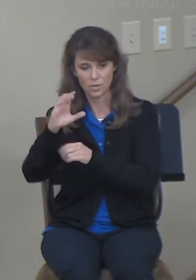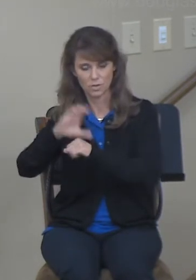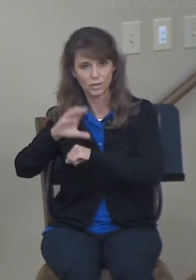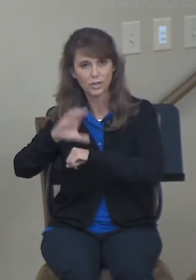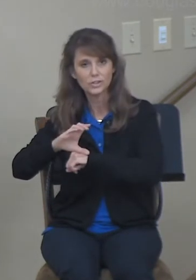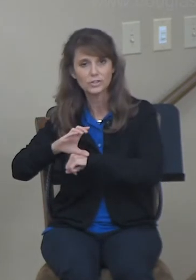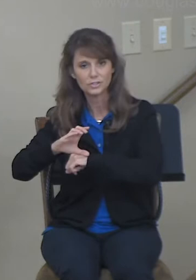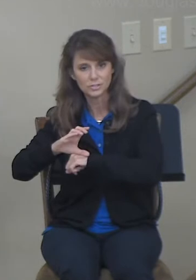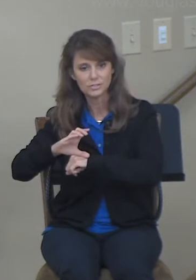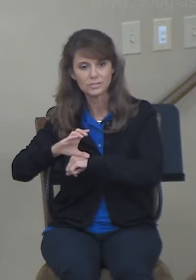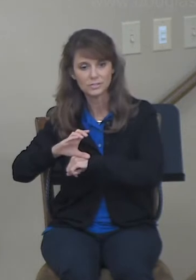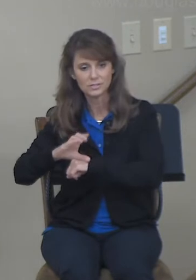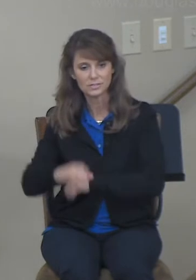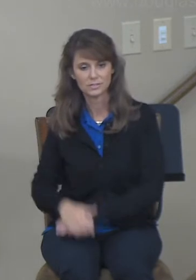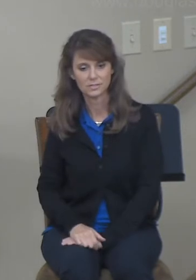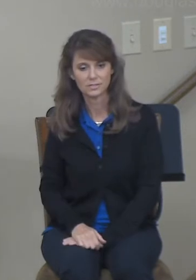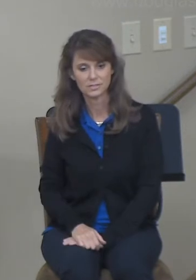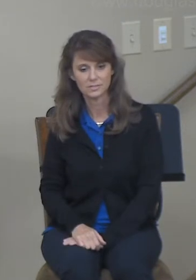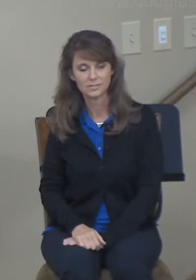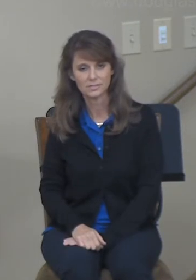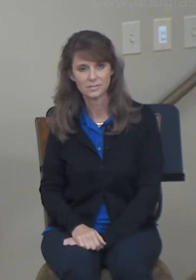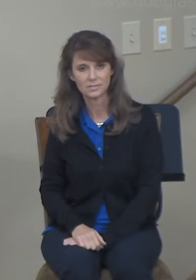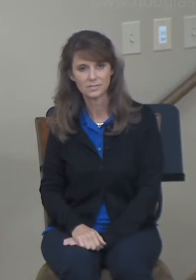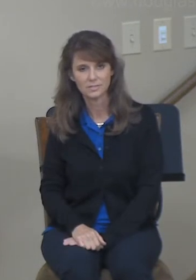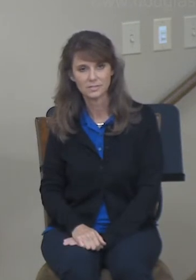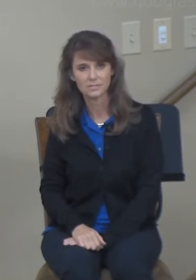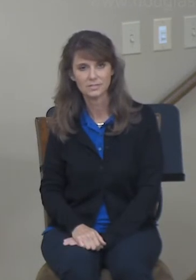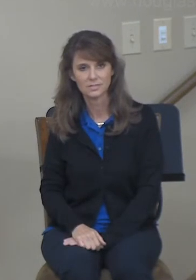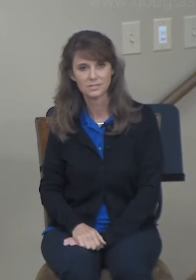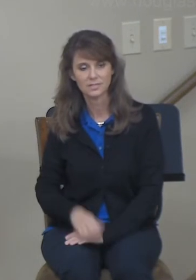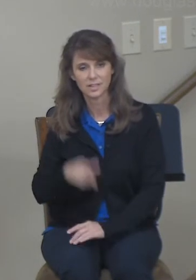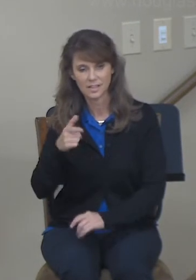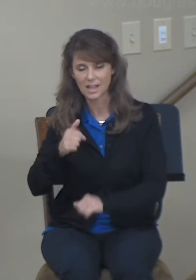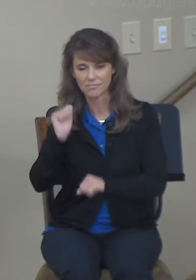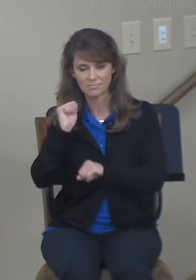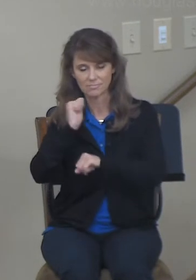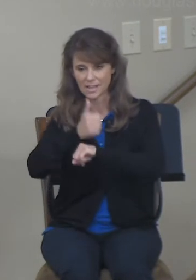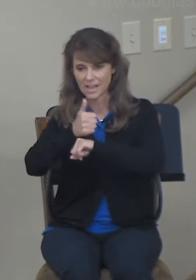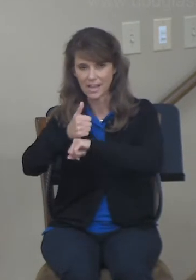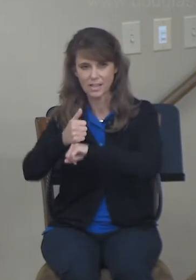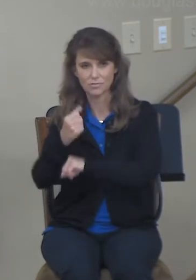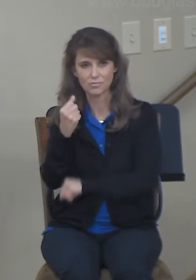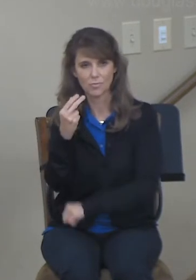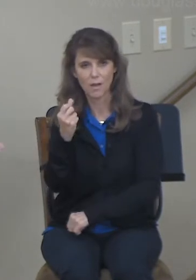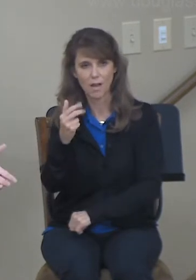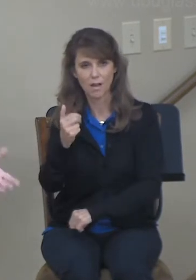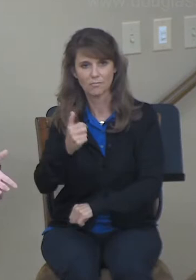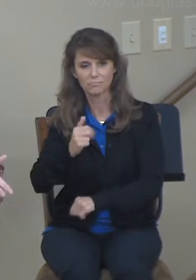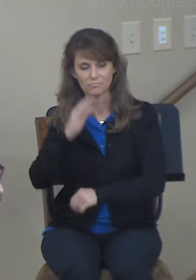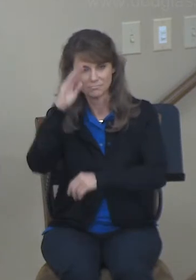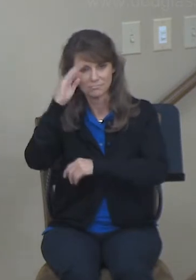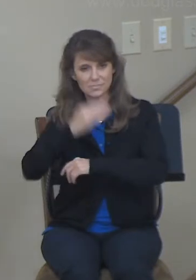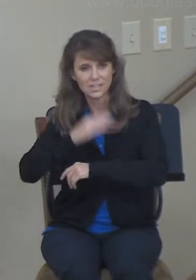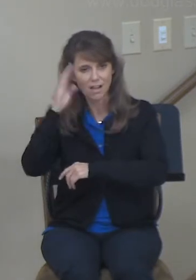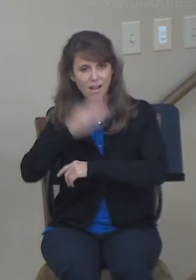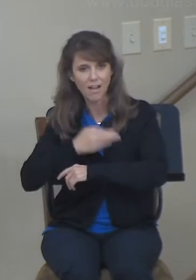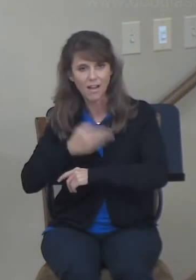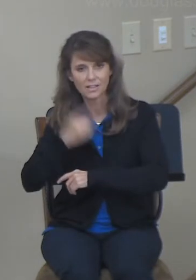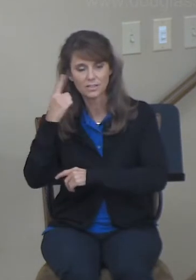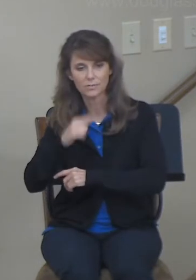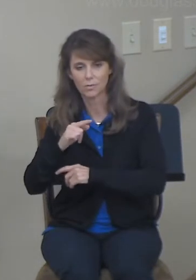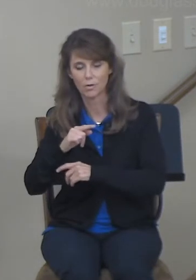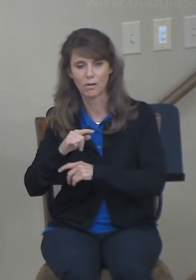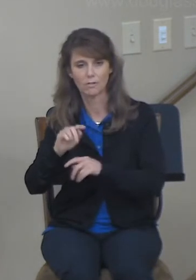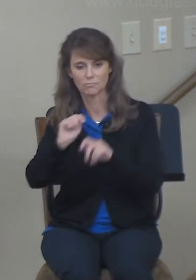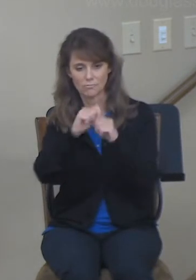concubines, the twelve heads of Israel. Be like these two women whose gods